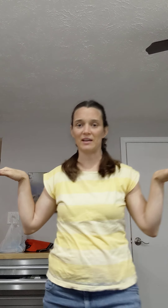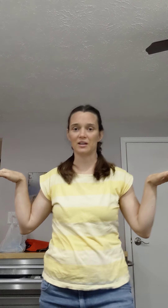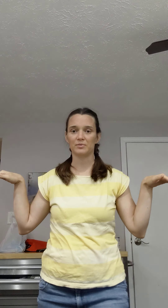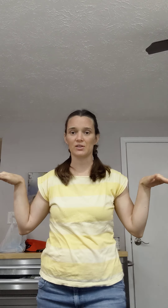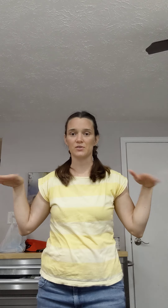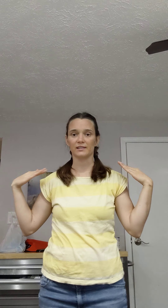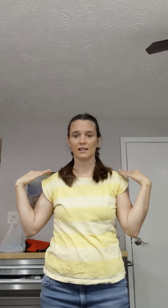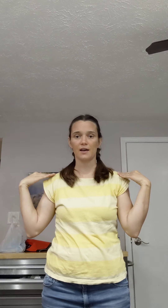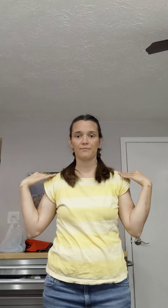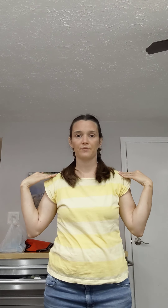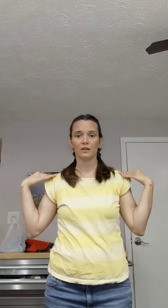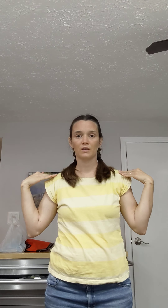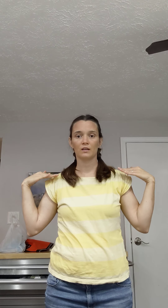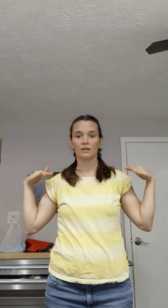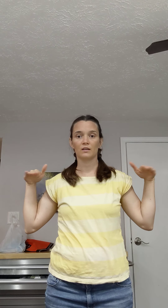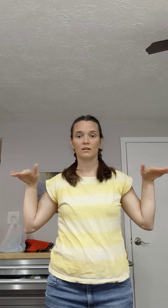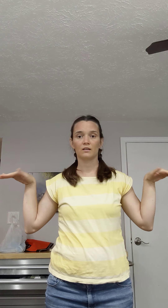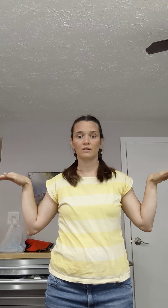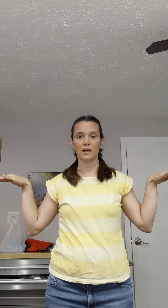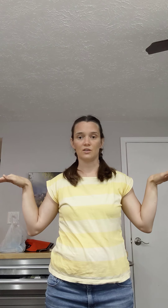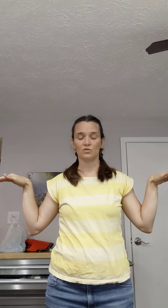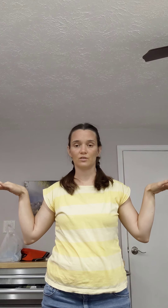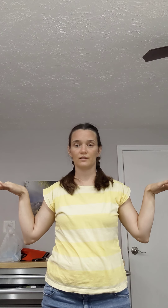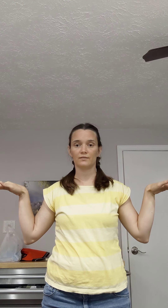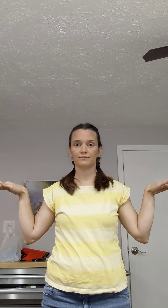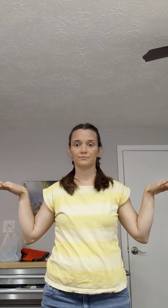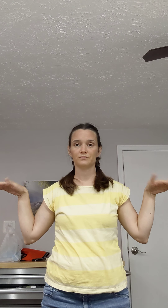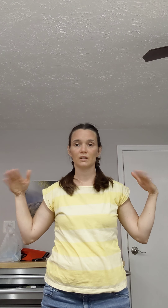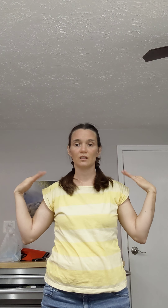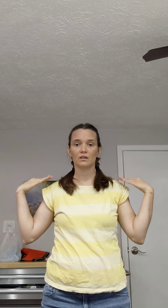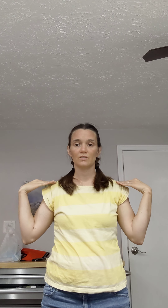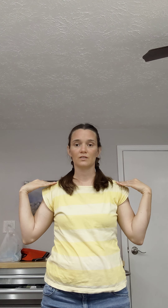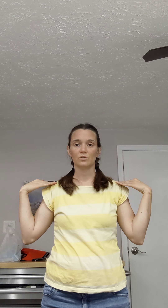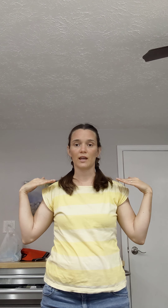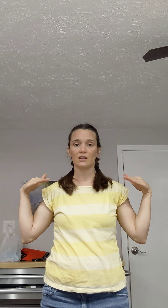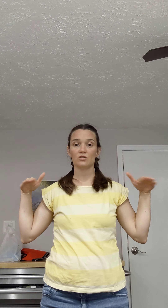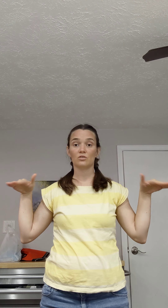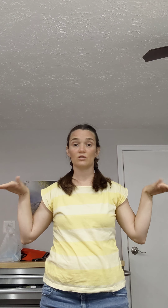So you can see that angels. So angels.